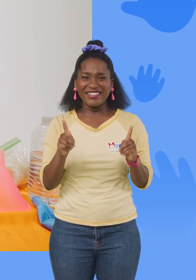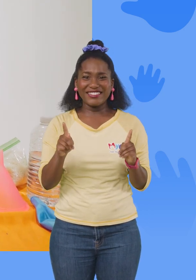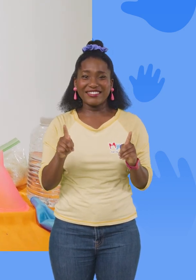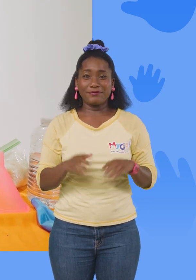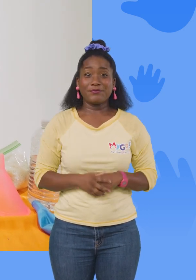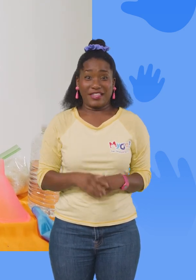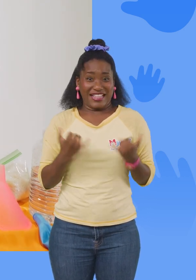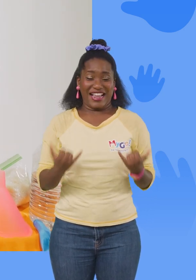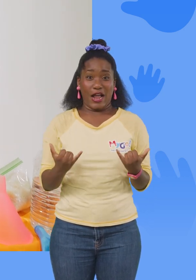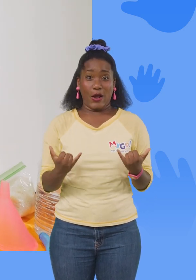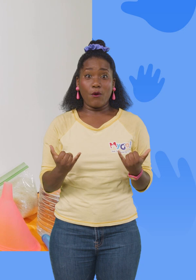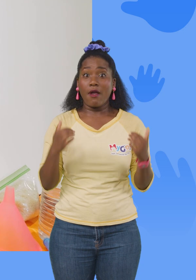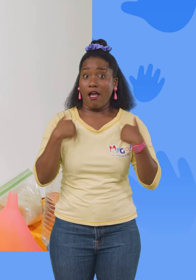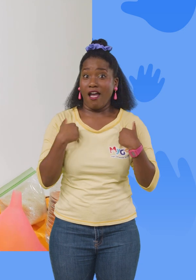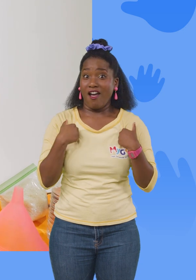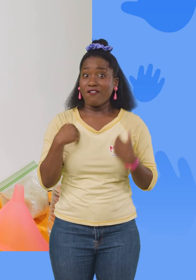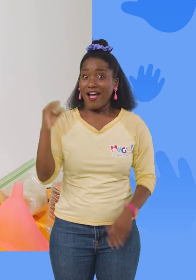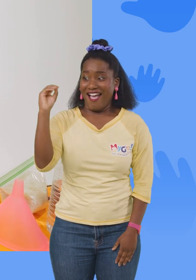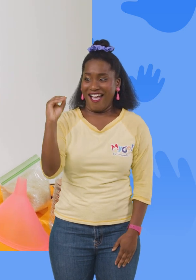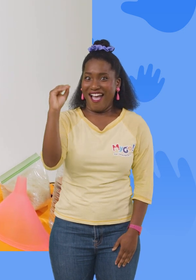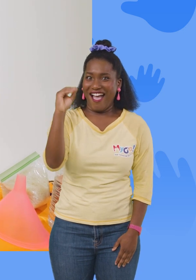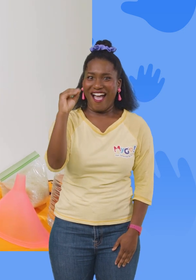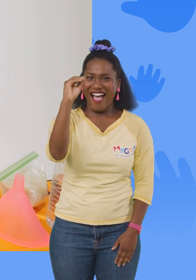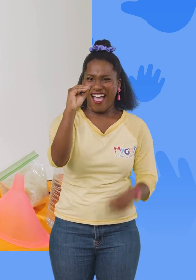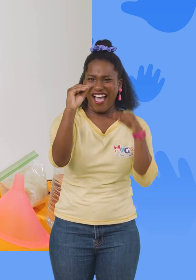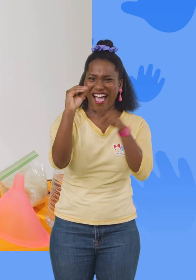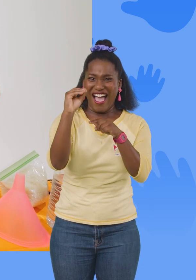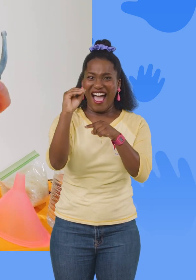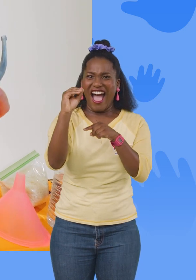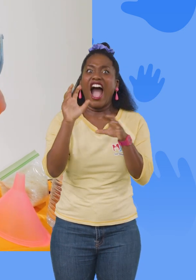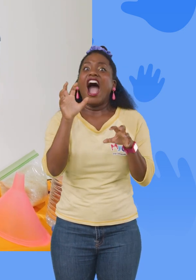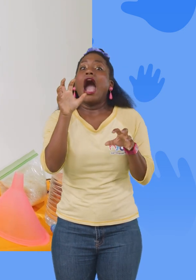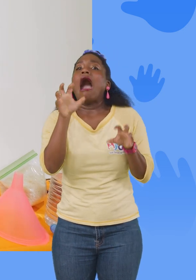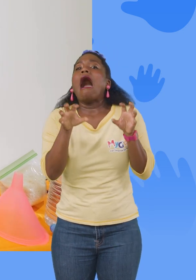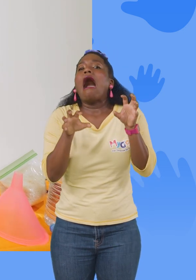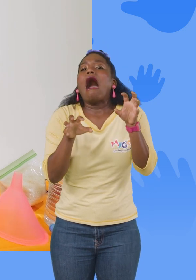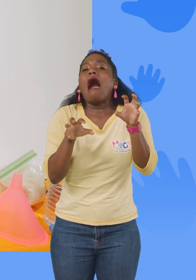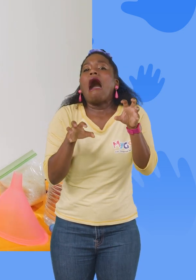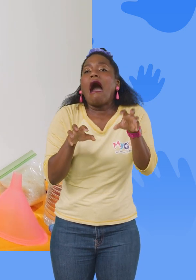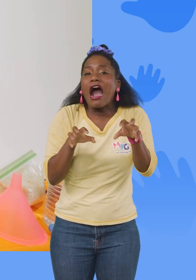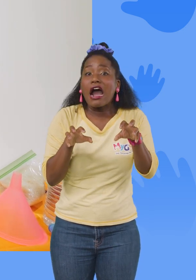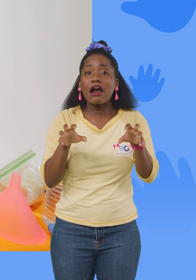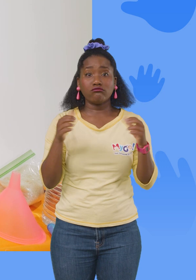all right. Now, we have some dinosaurers. We have a T-Rex.